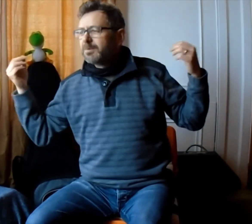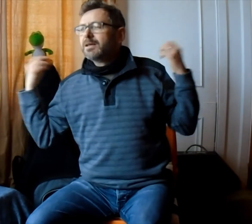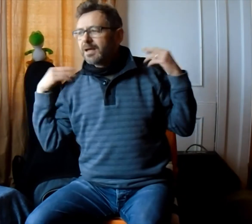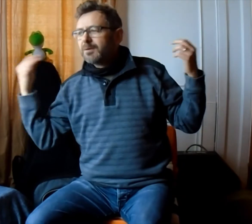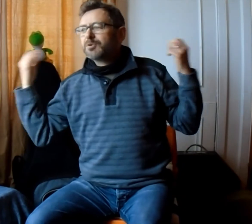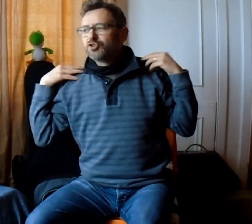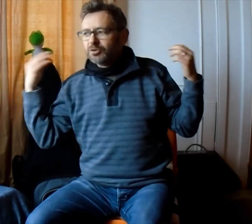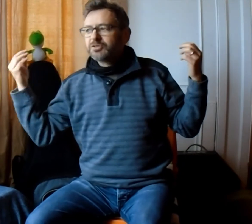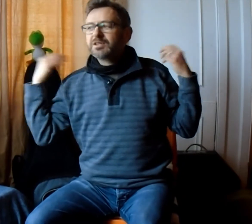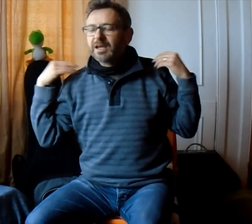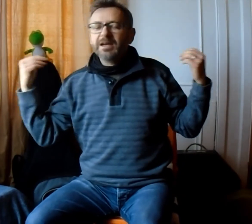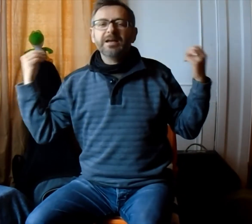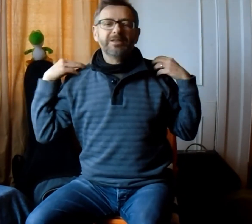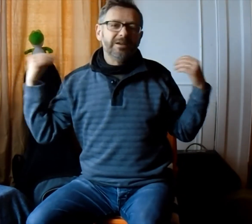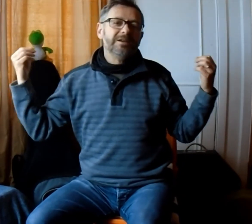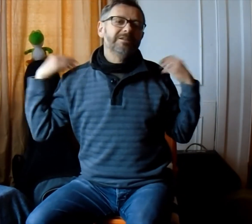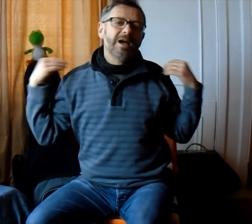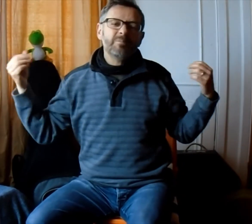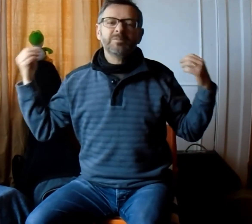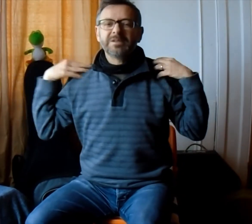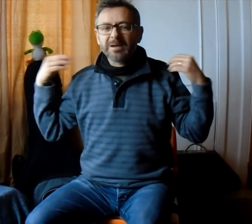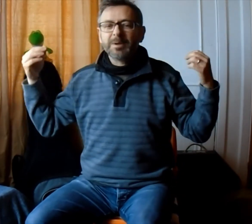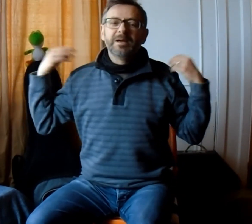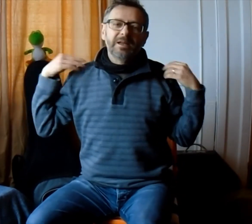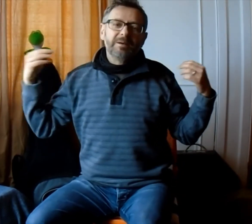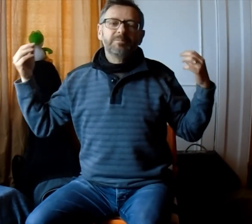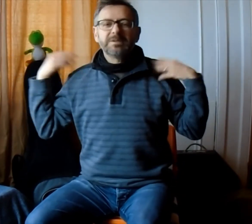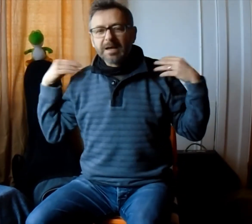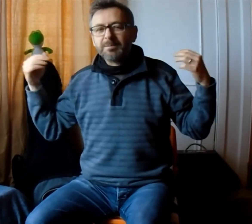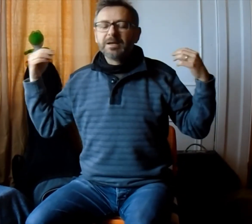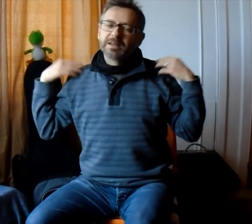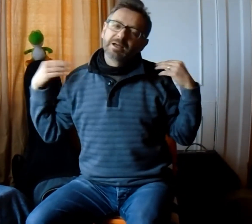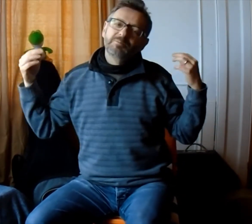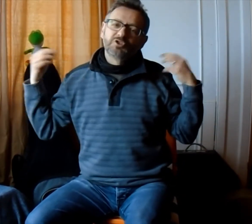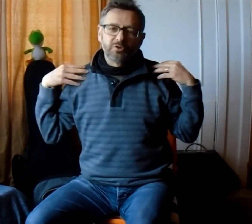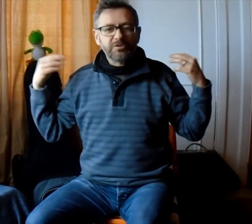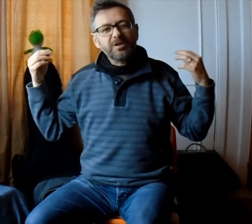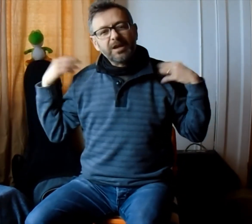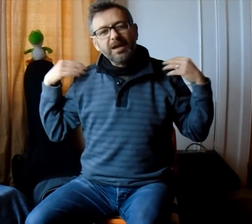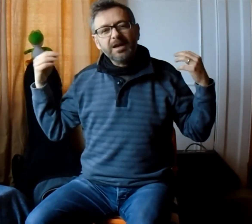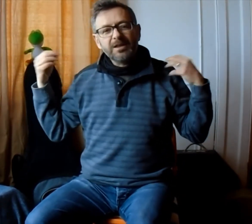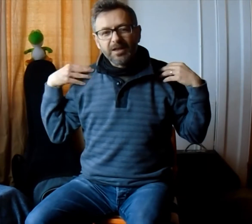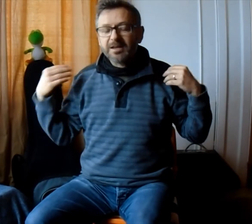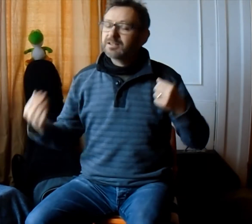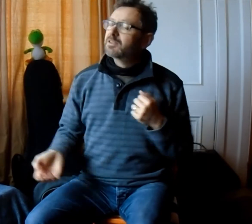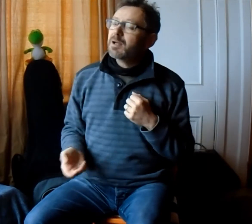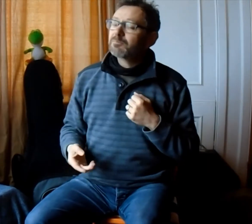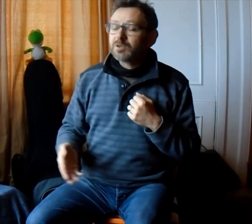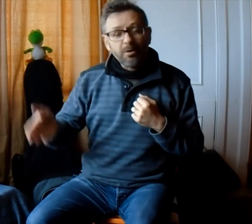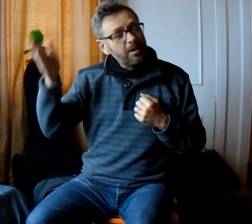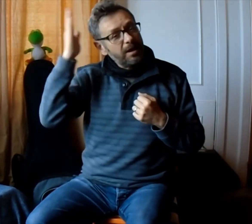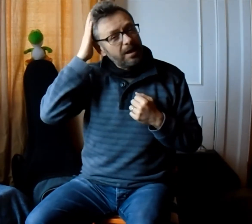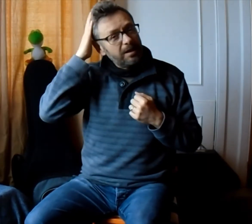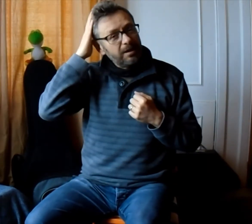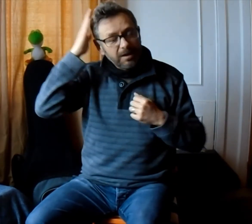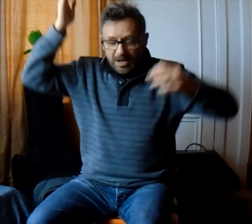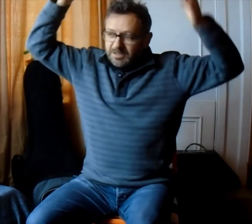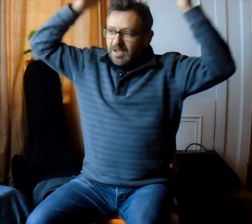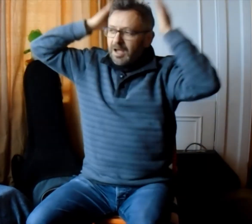tap your shoulders together tap tap tap tap tap your shoulders together tap your head tap